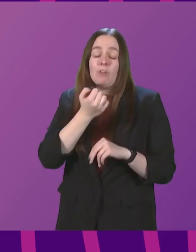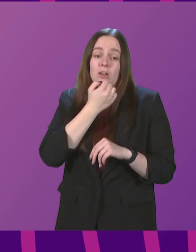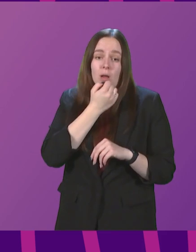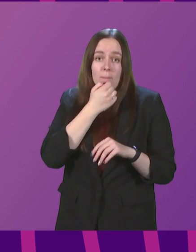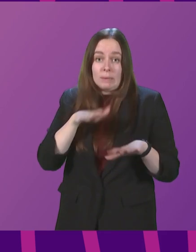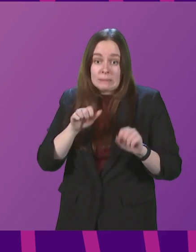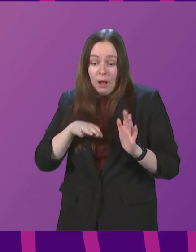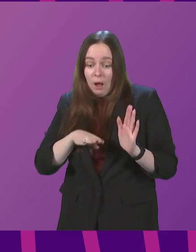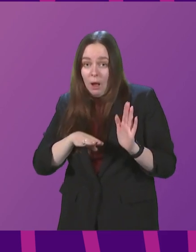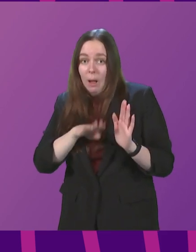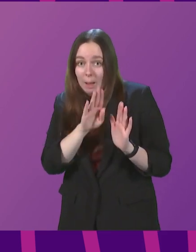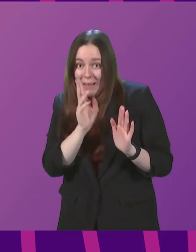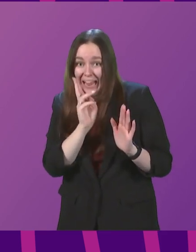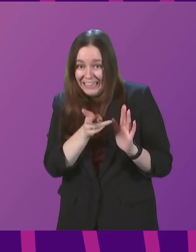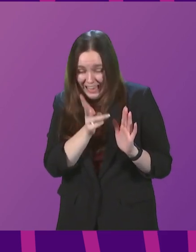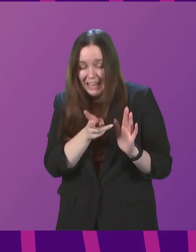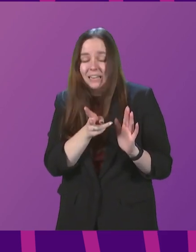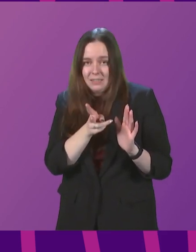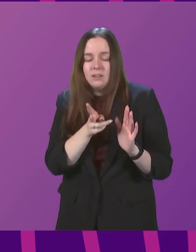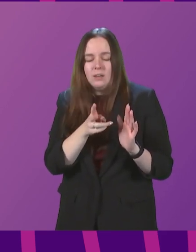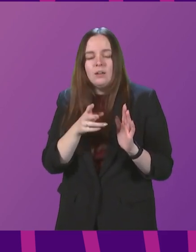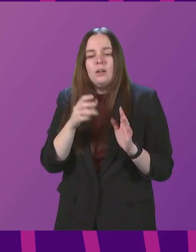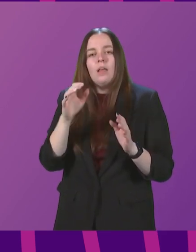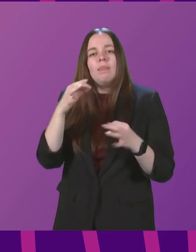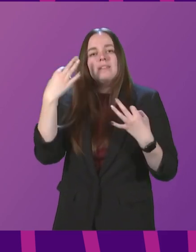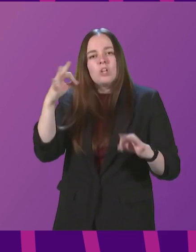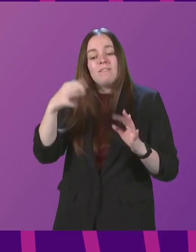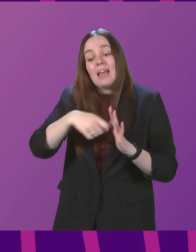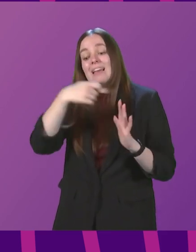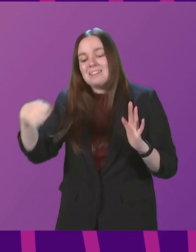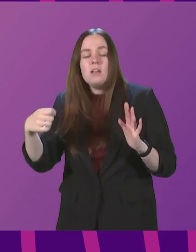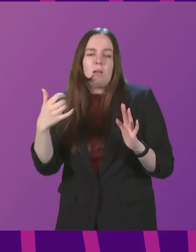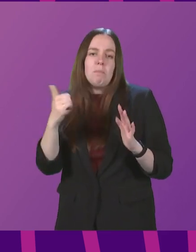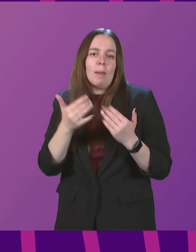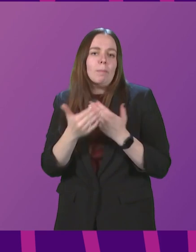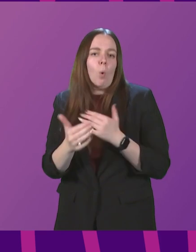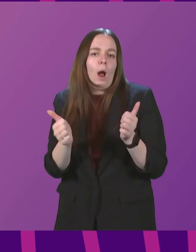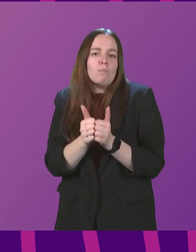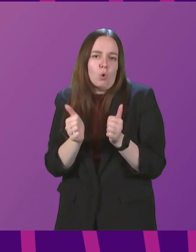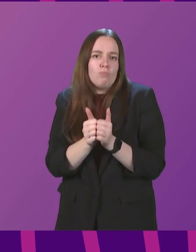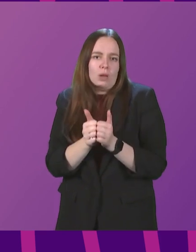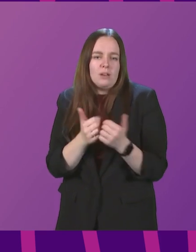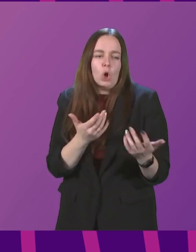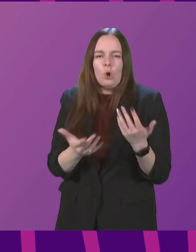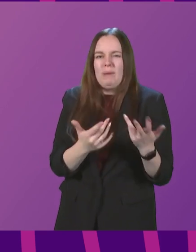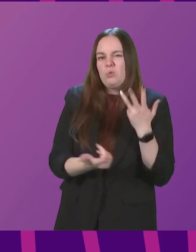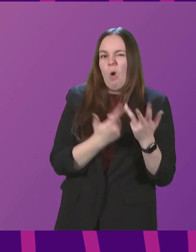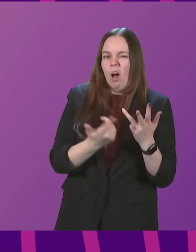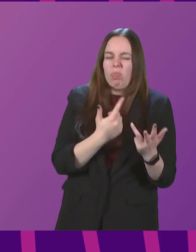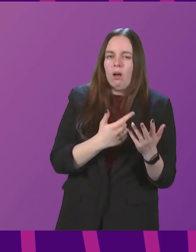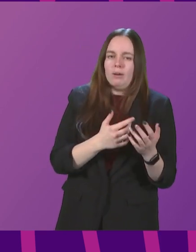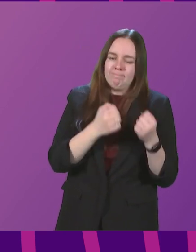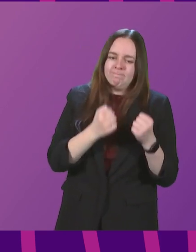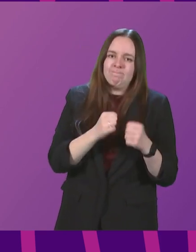start to rise very sharply again, extension of certification may well be a more proportionate alternative to other, more restrictive